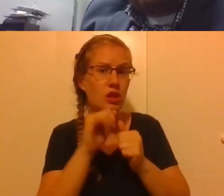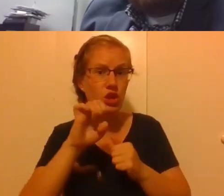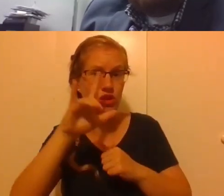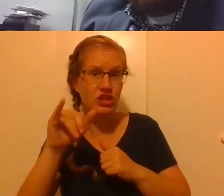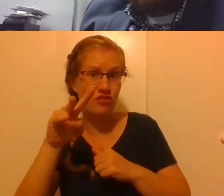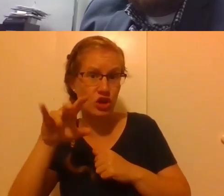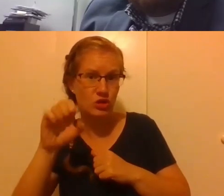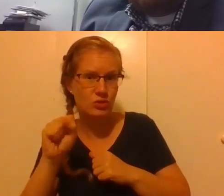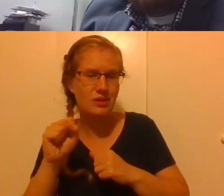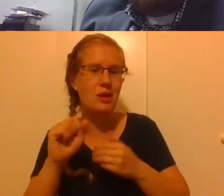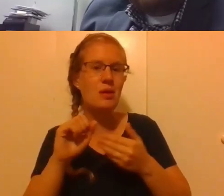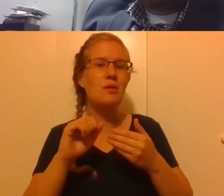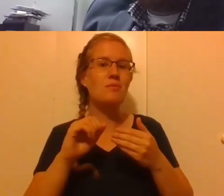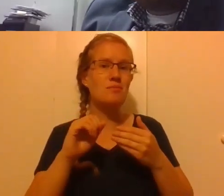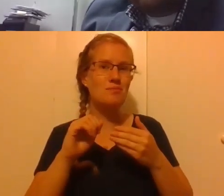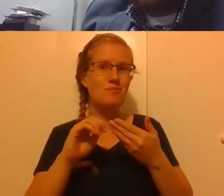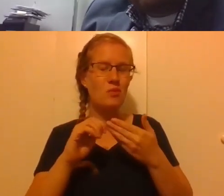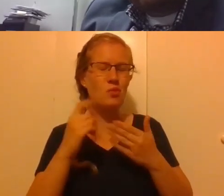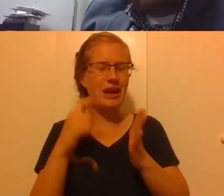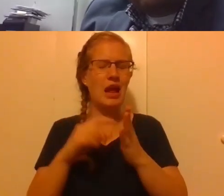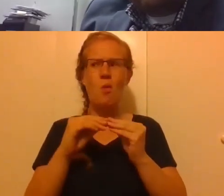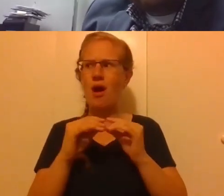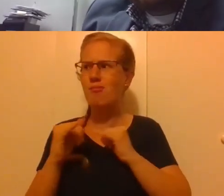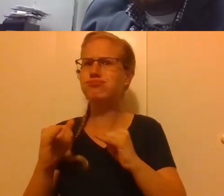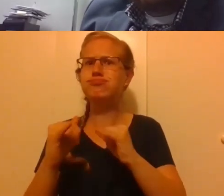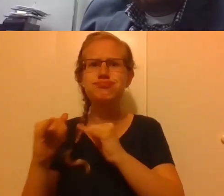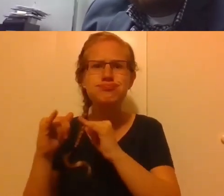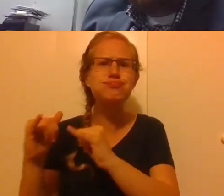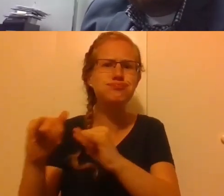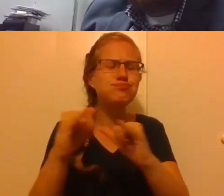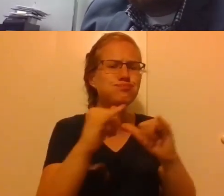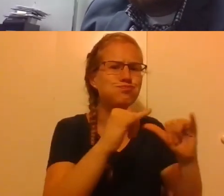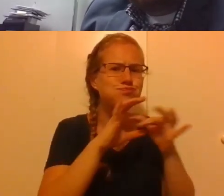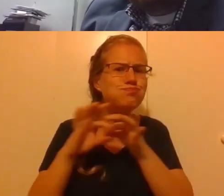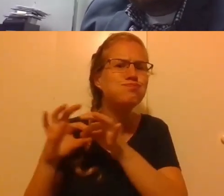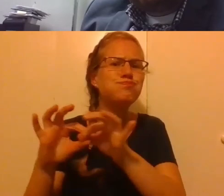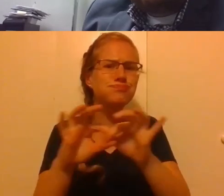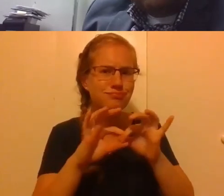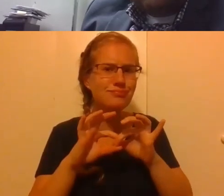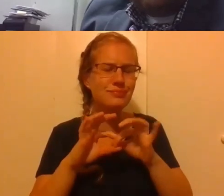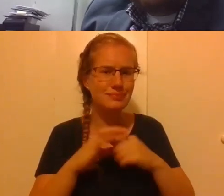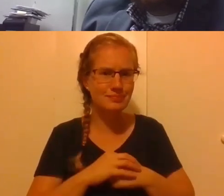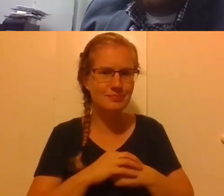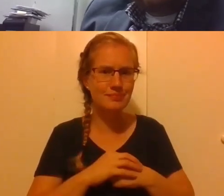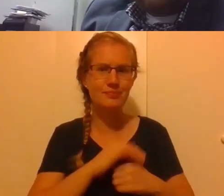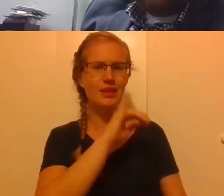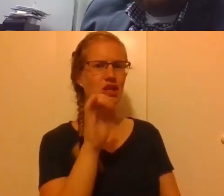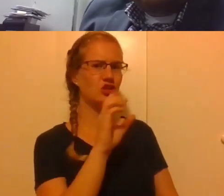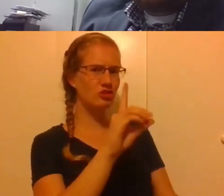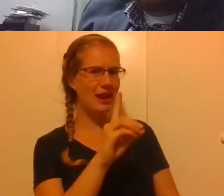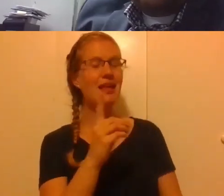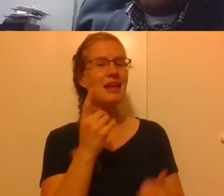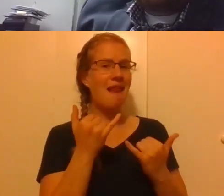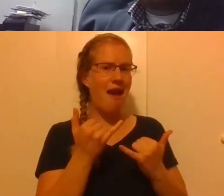more alike we are. Yeah. Yeah. The more we see in each person. It seems like now,